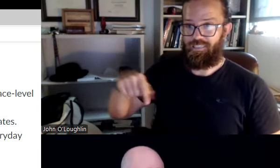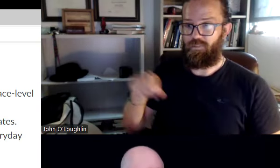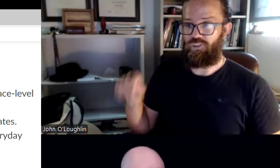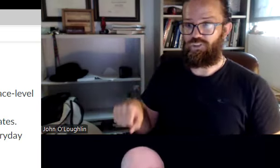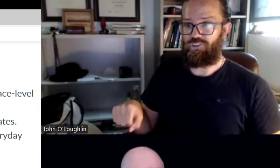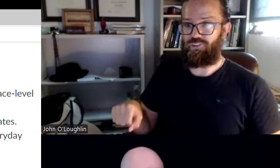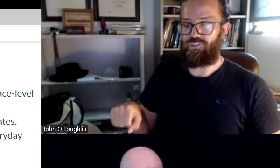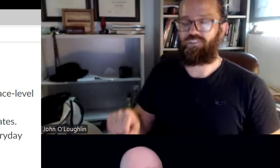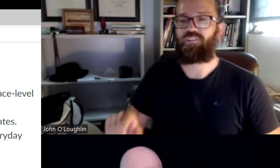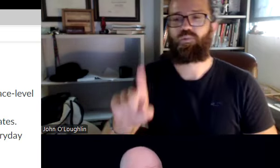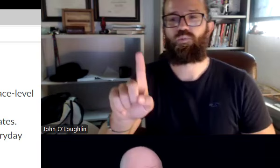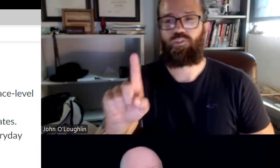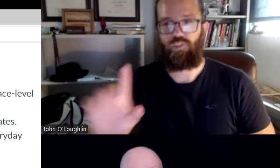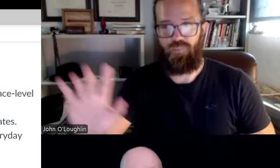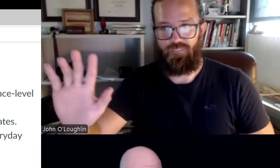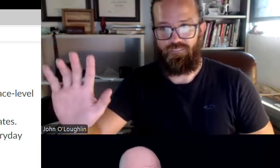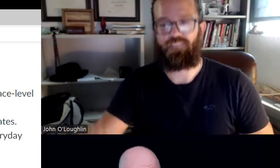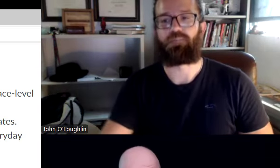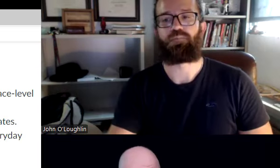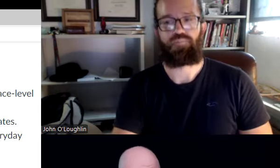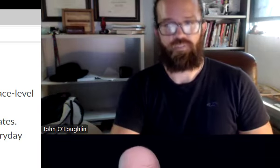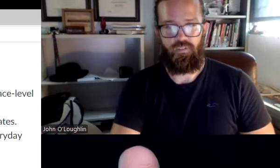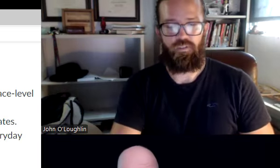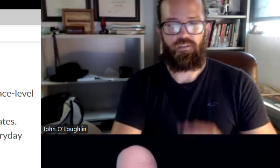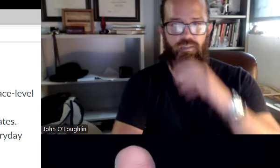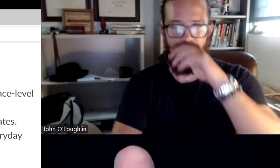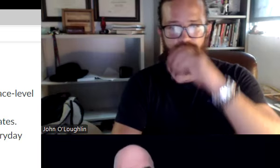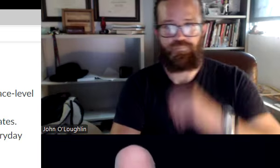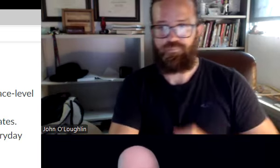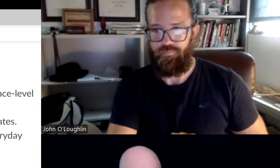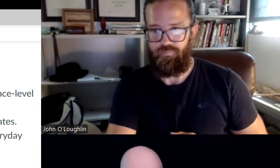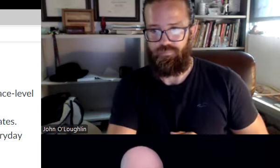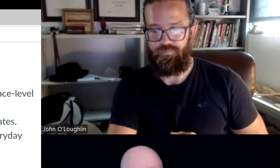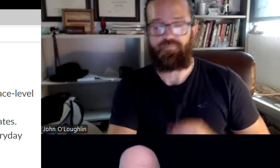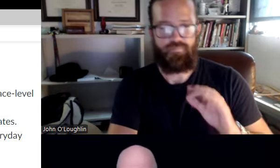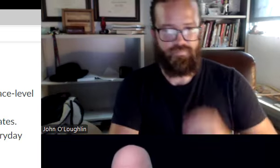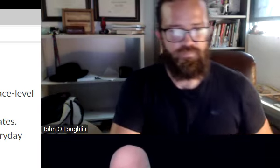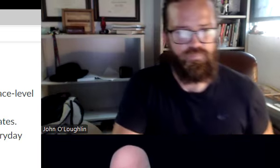For now, though, for this semester, we only need units one through five.